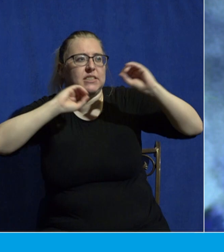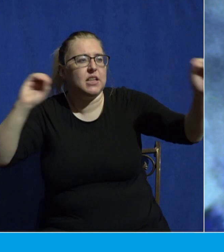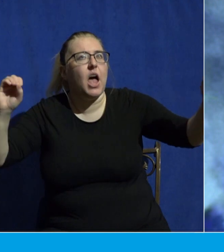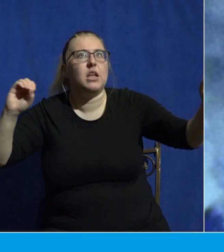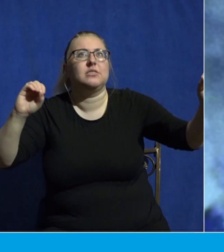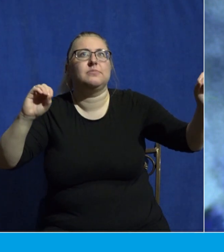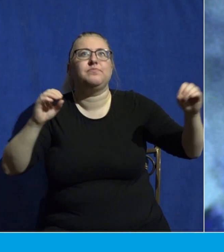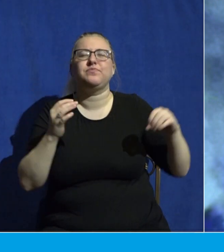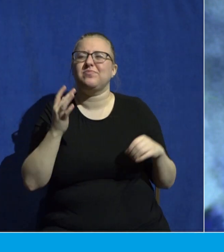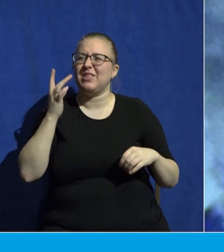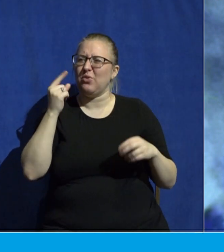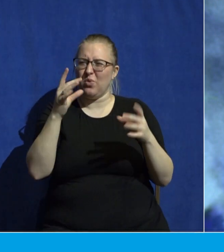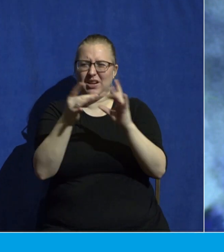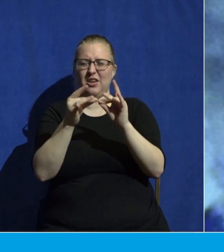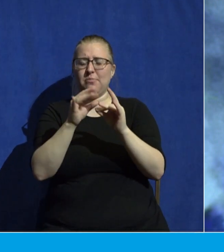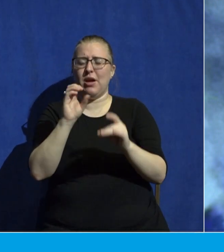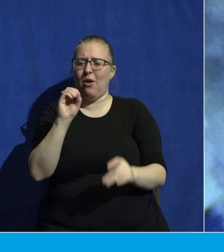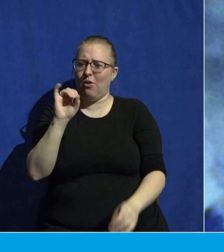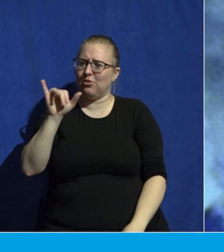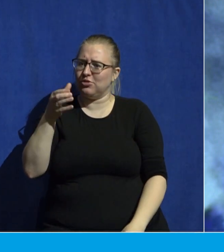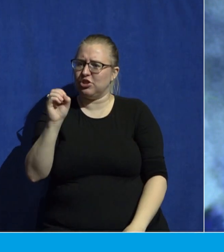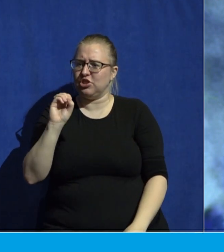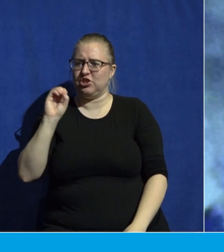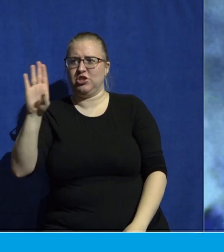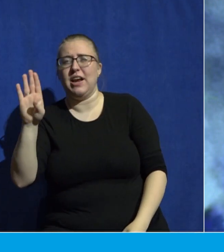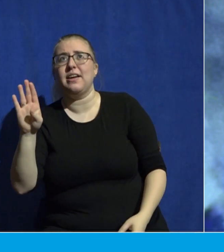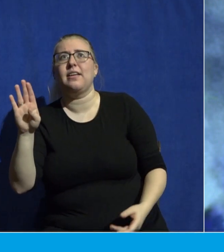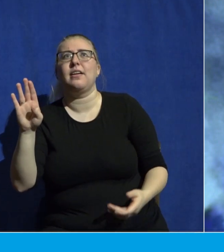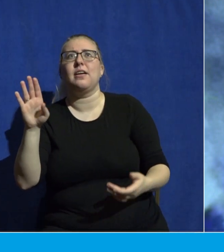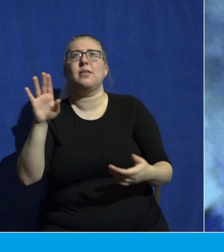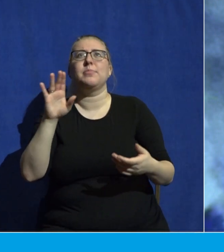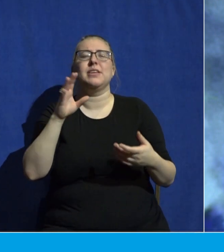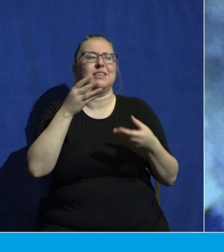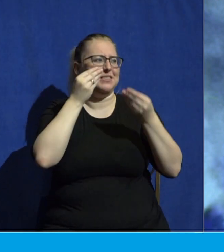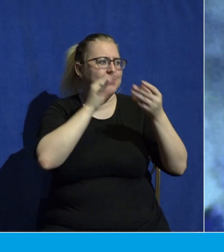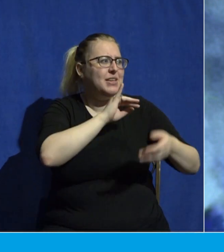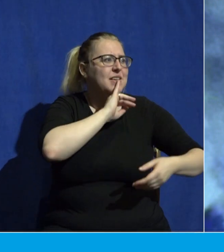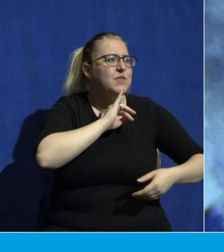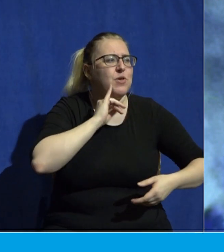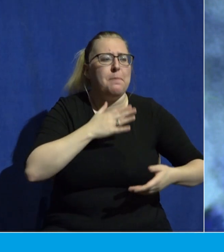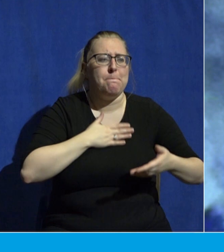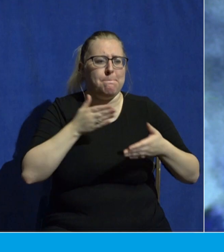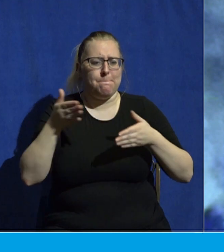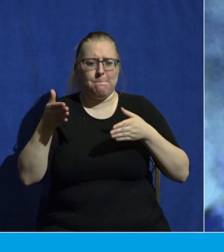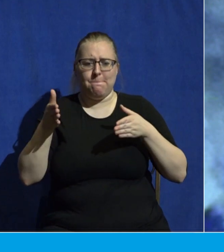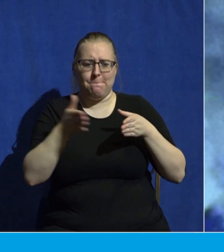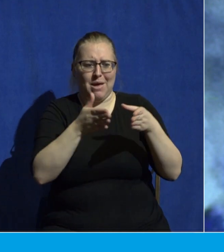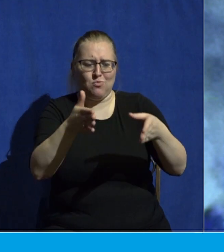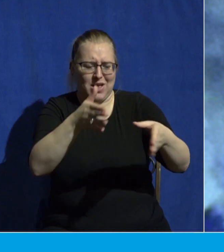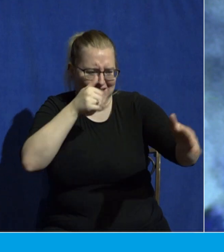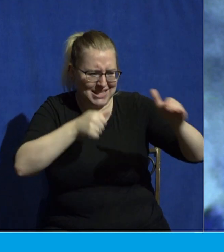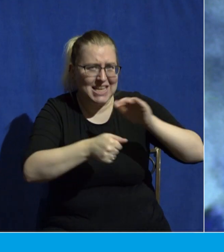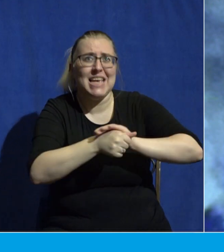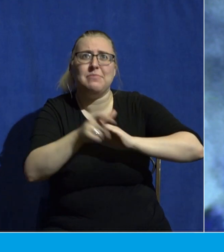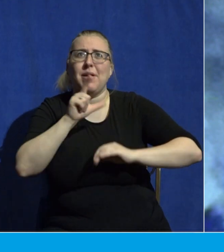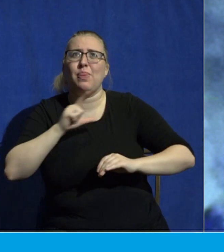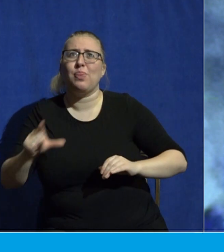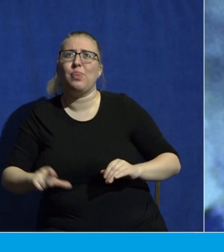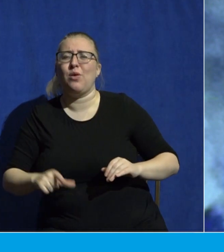say, O Jacob, and speak, O Israel? My way is hidden from the Lord and my right is disregarded by my God. Have you not